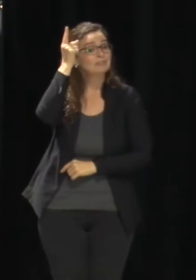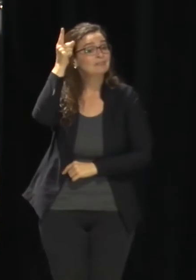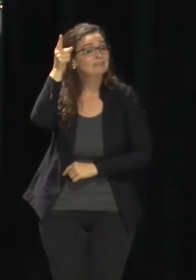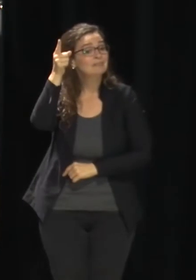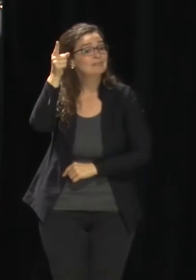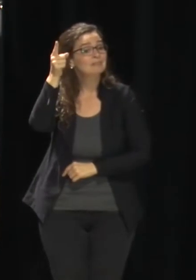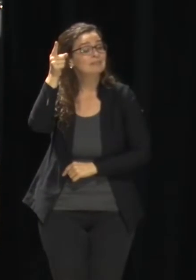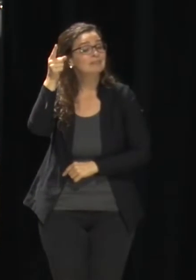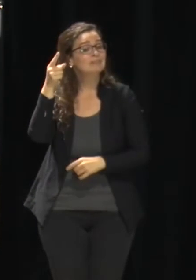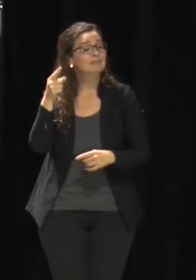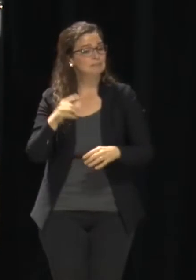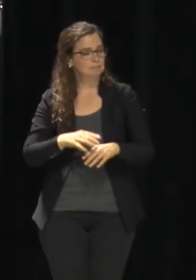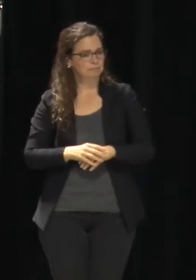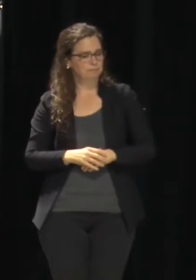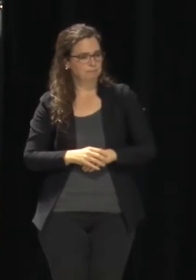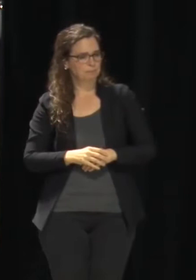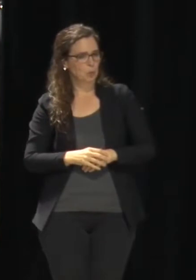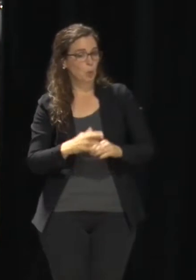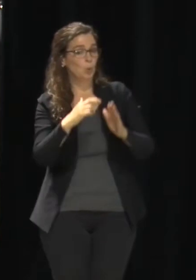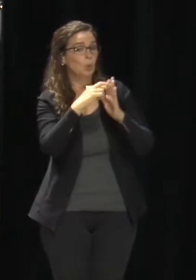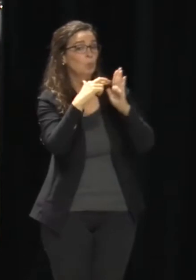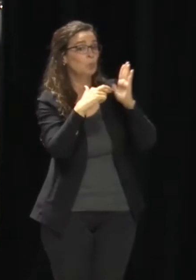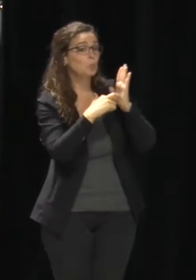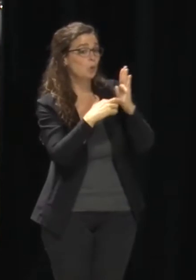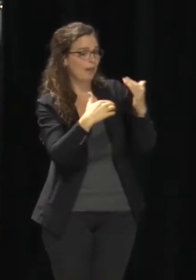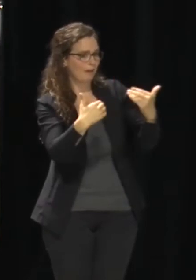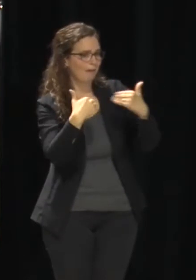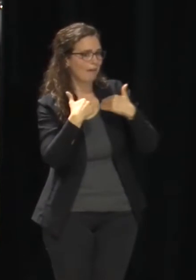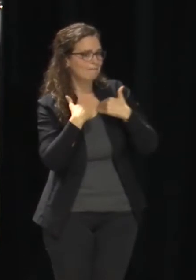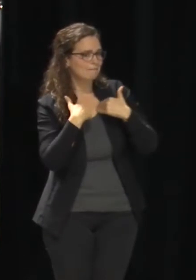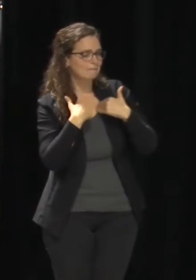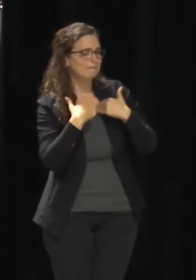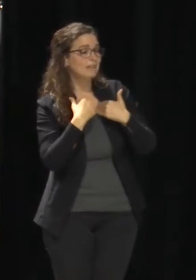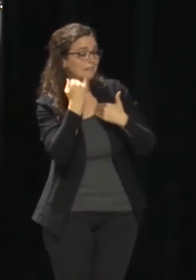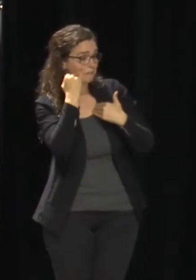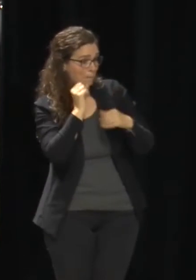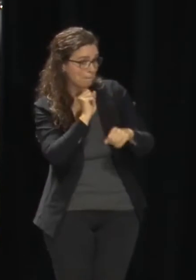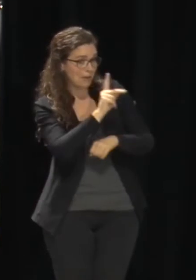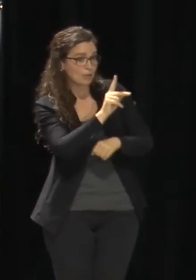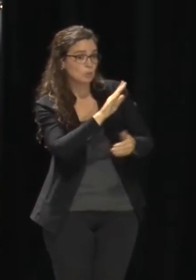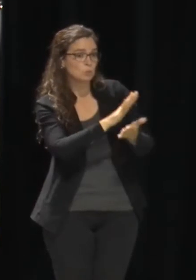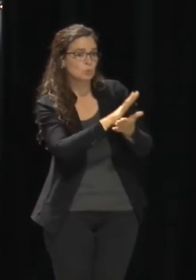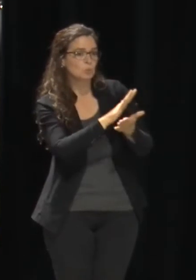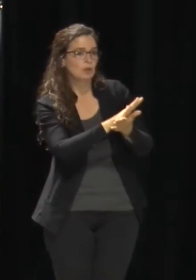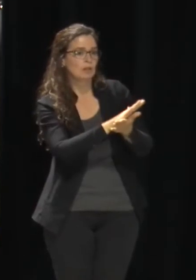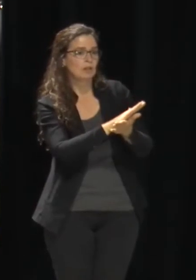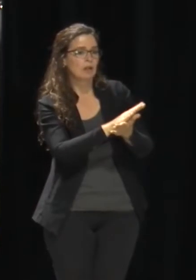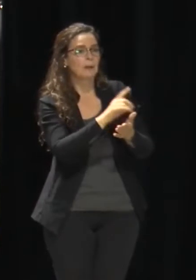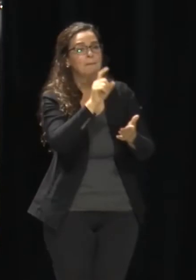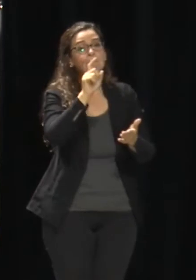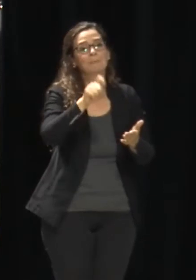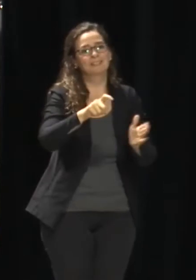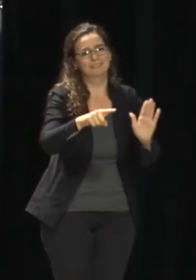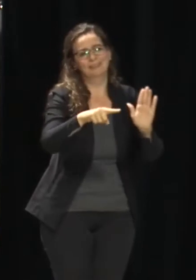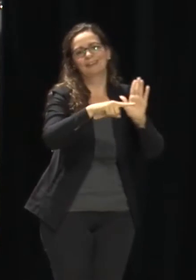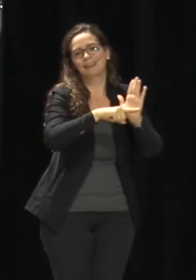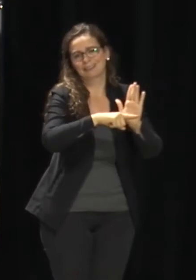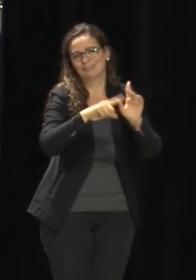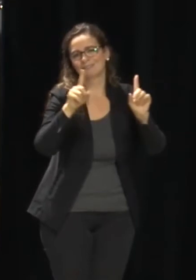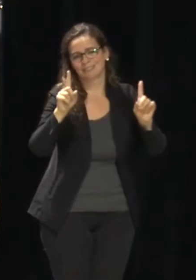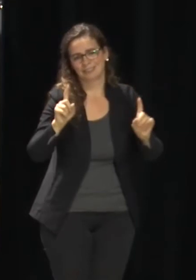to get back to school if you have symptoms, you need a negative test and